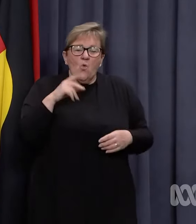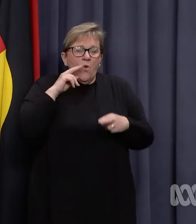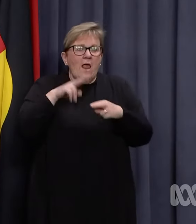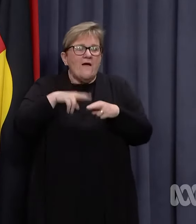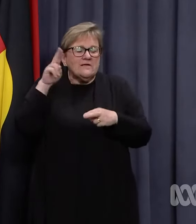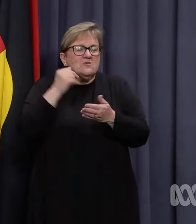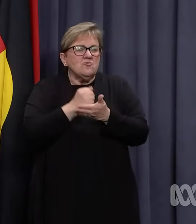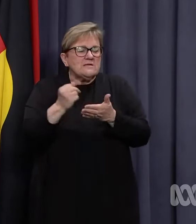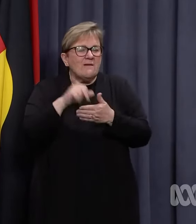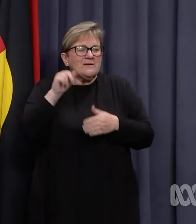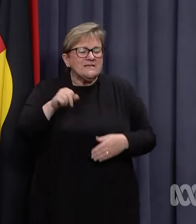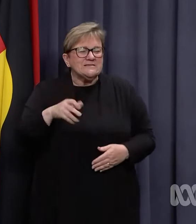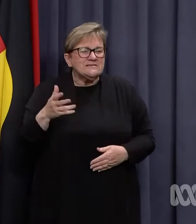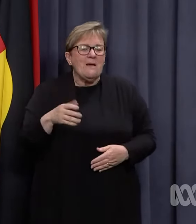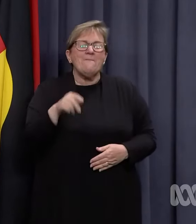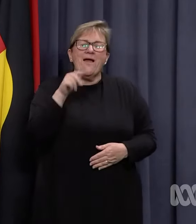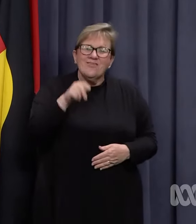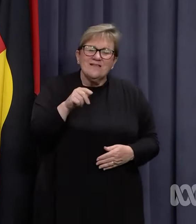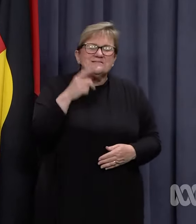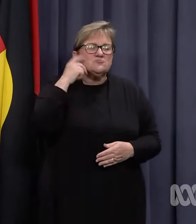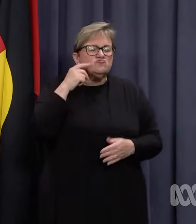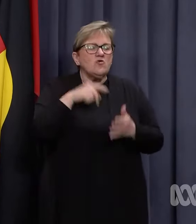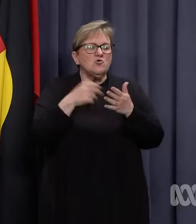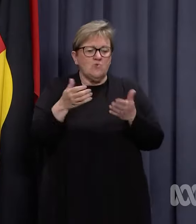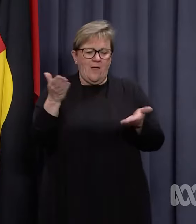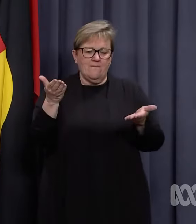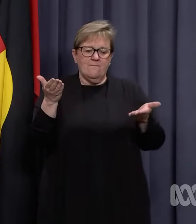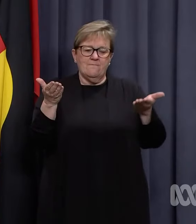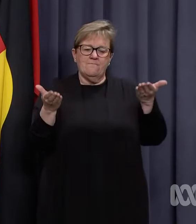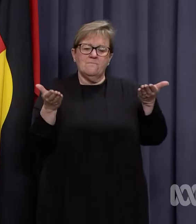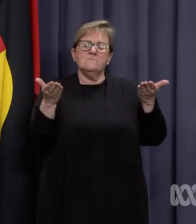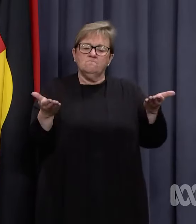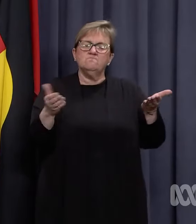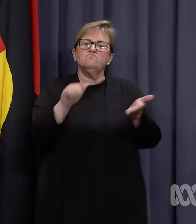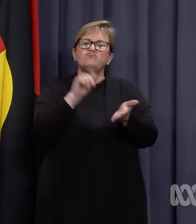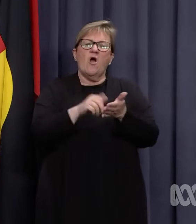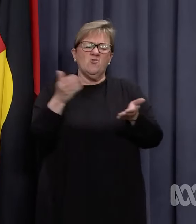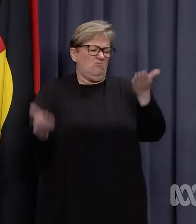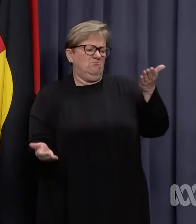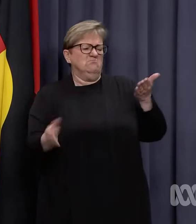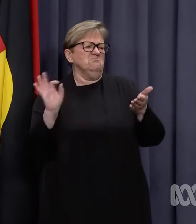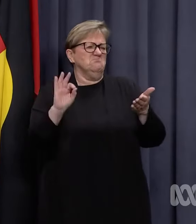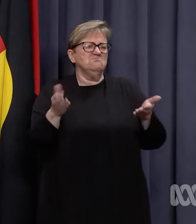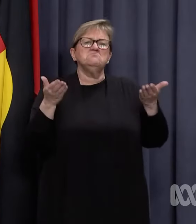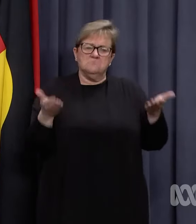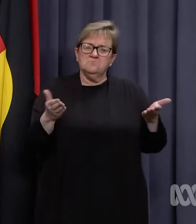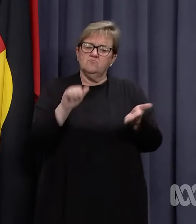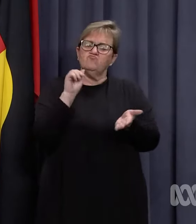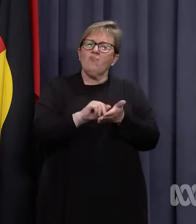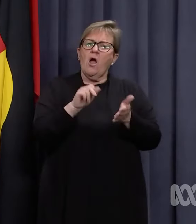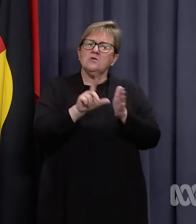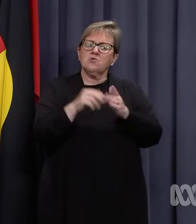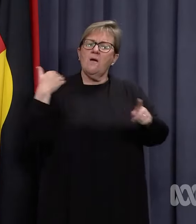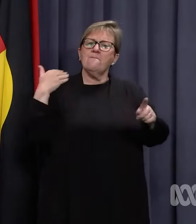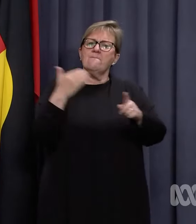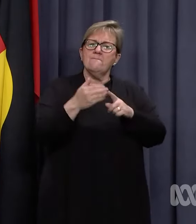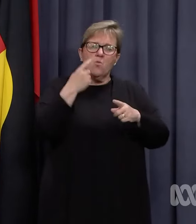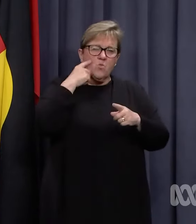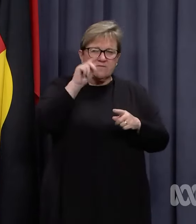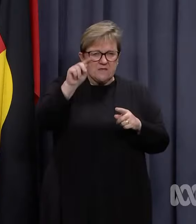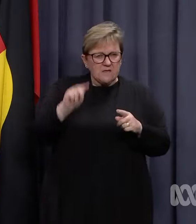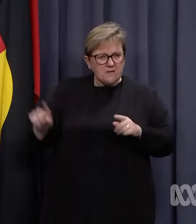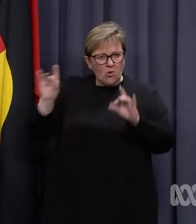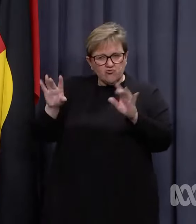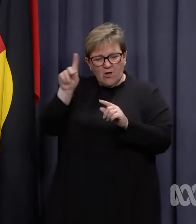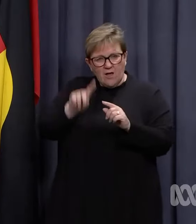increase in cases, but this is about trying to get that balance right for a period of time that, based on what we've seen elsewhere,